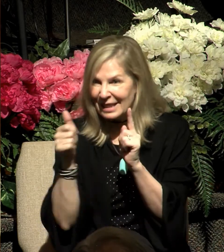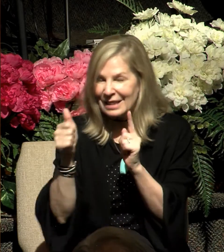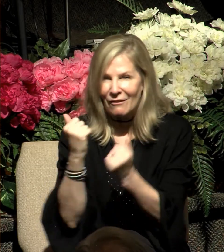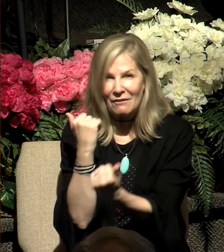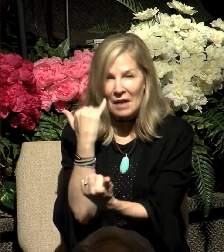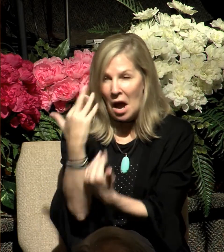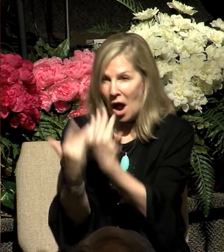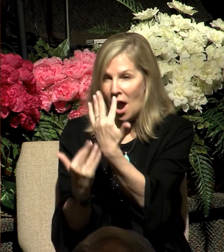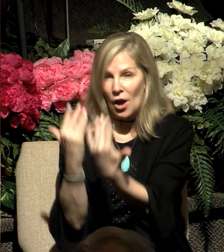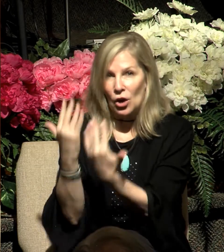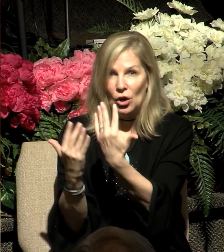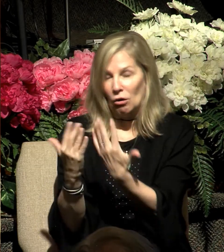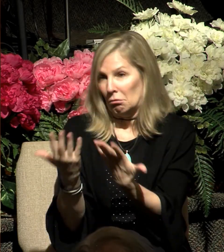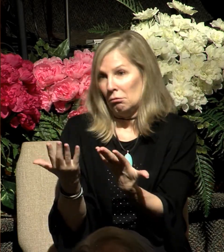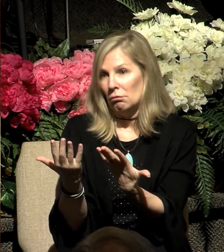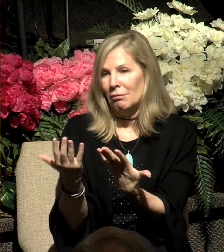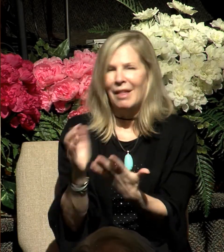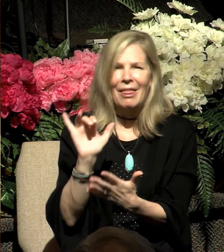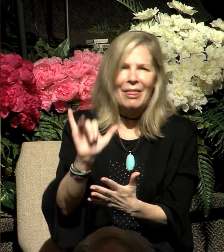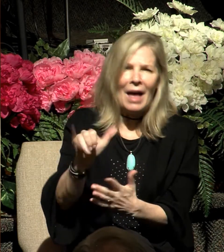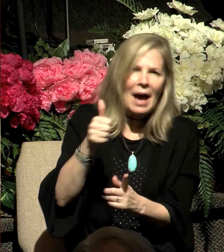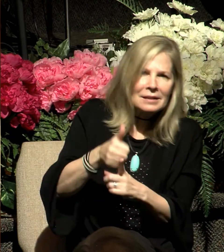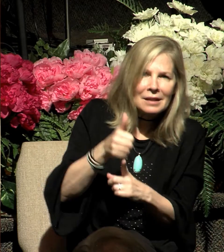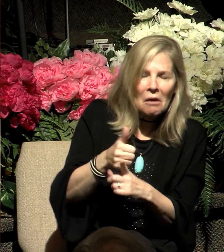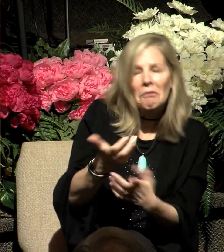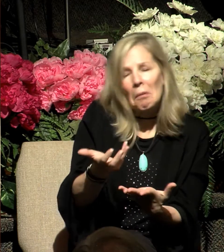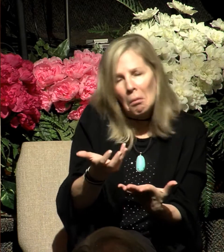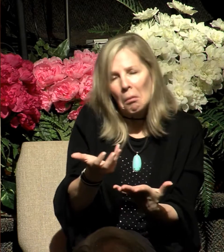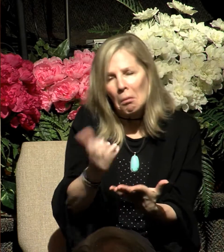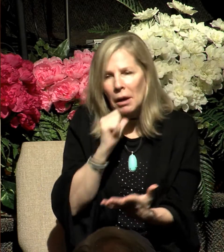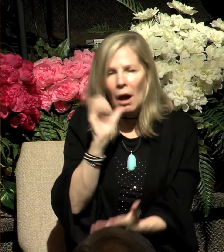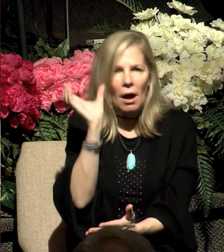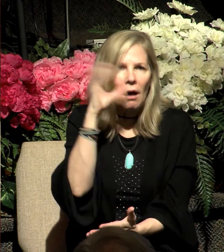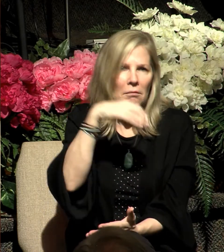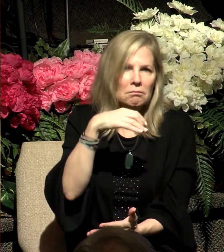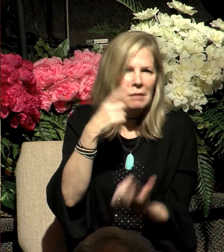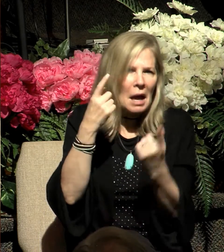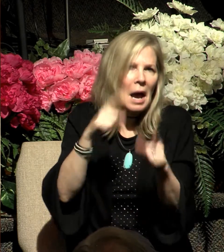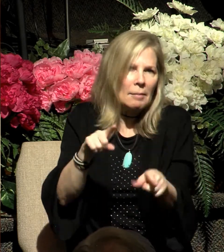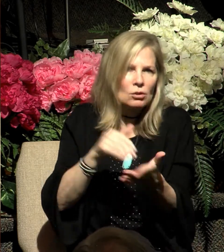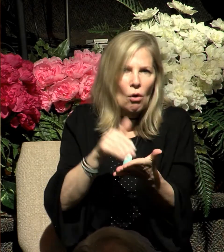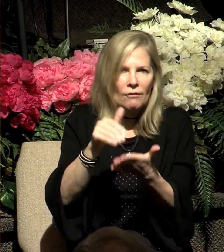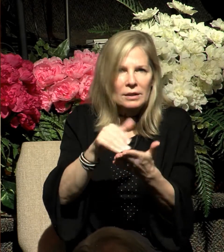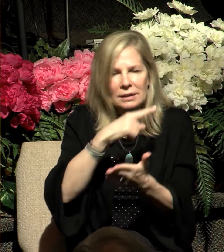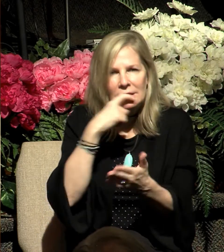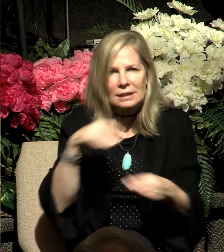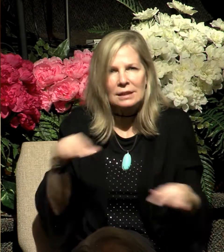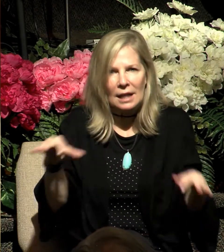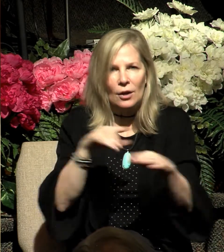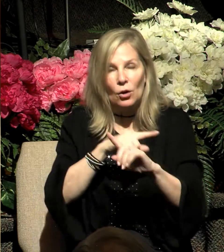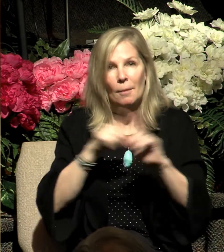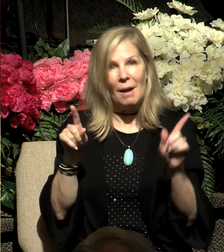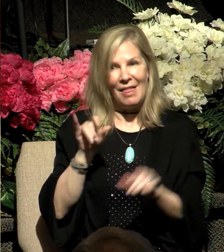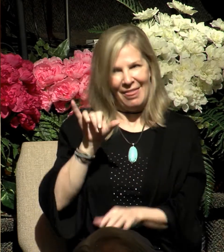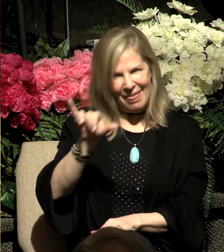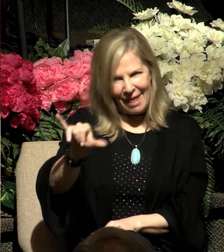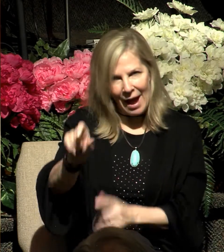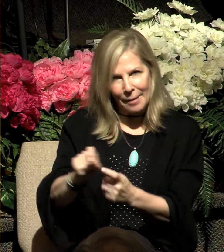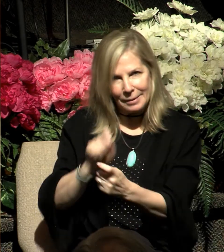itself, that's really not unusual. It happens a lot in the desert. But what was unusual about this burning